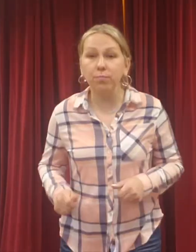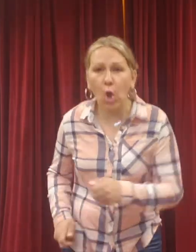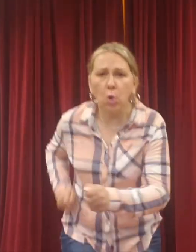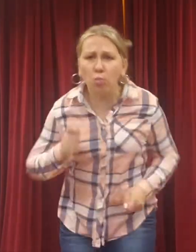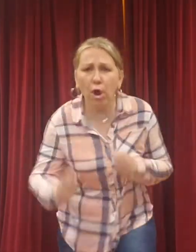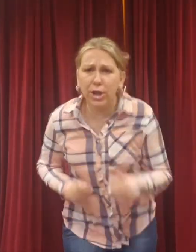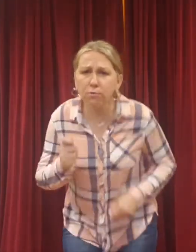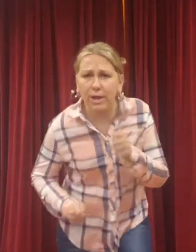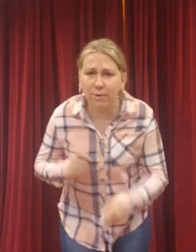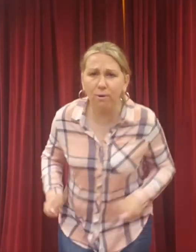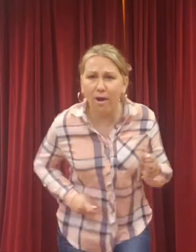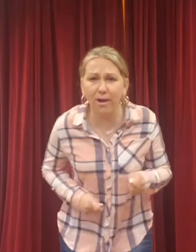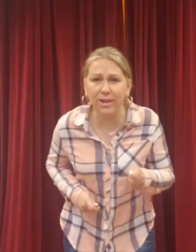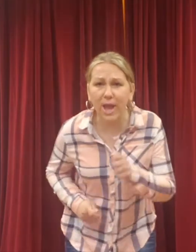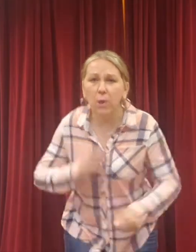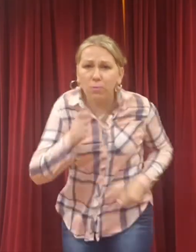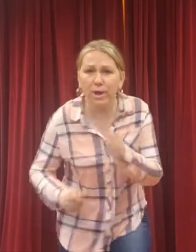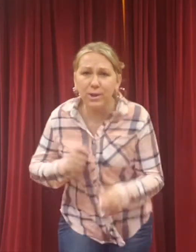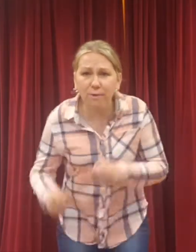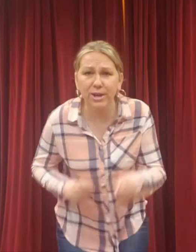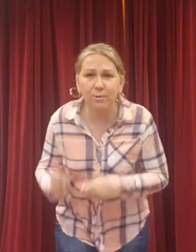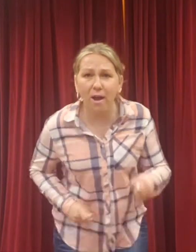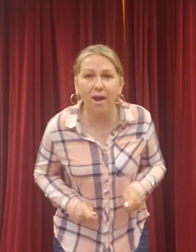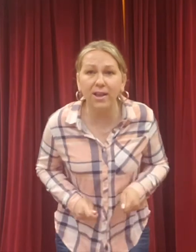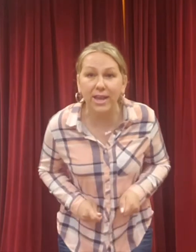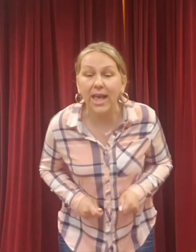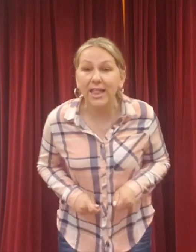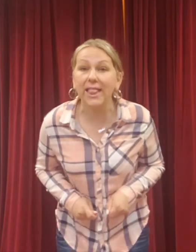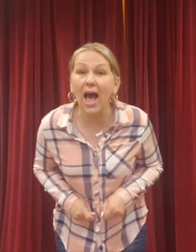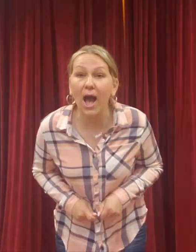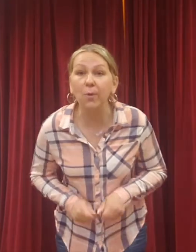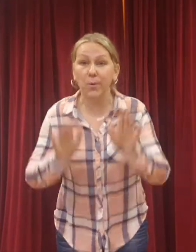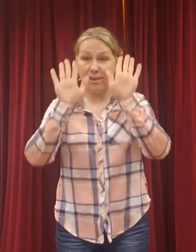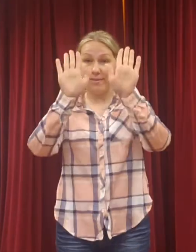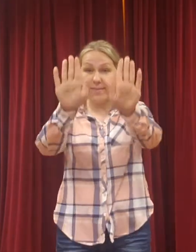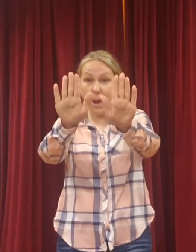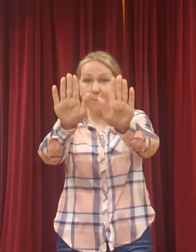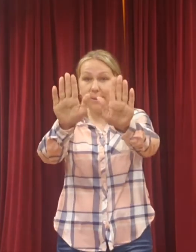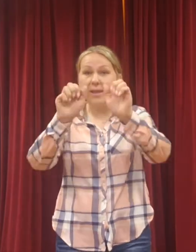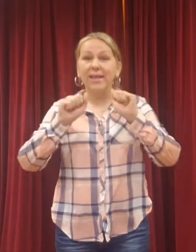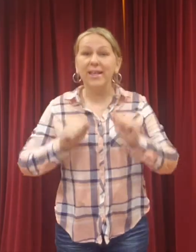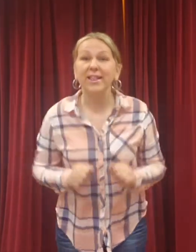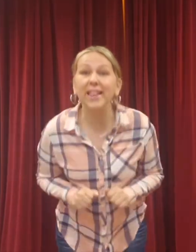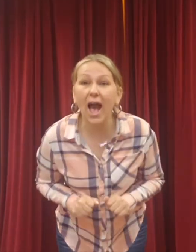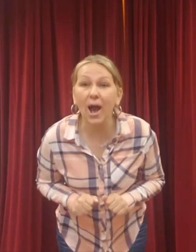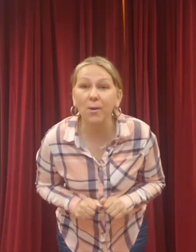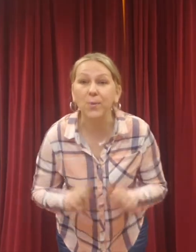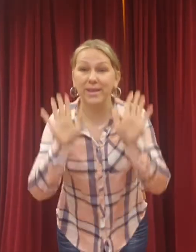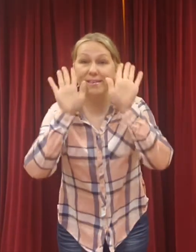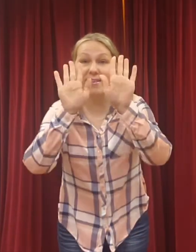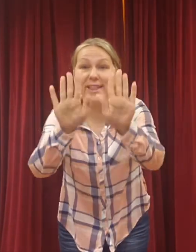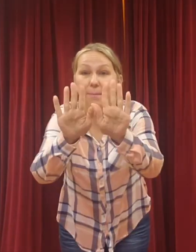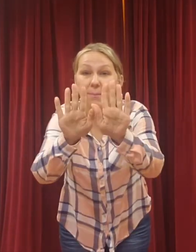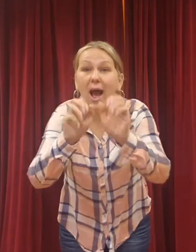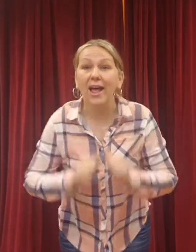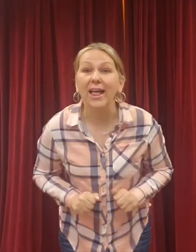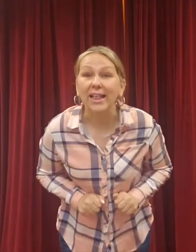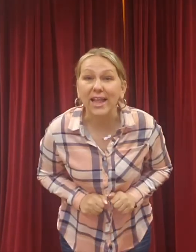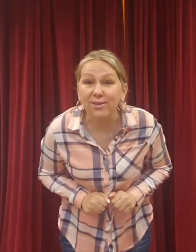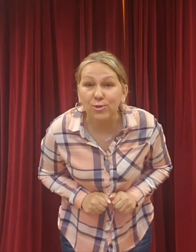Running, running, running, running, Now we stop. Now we stop. Let's do